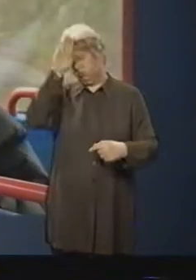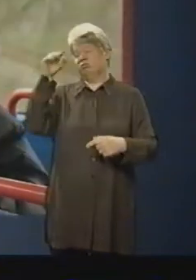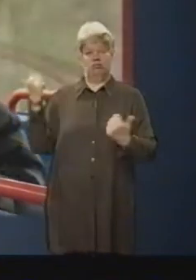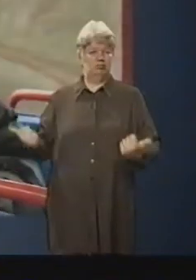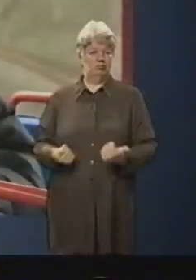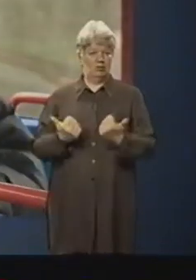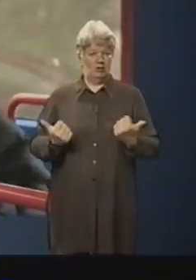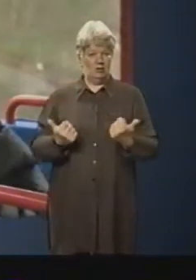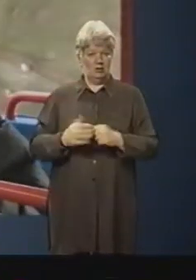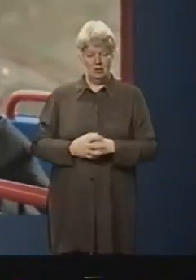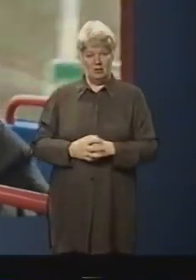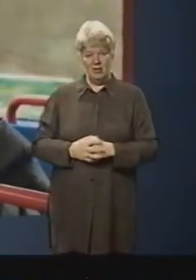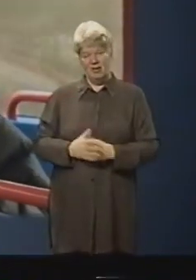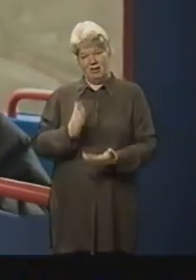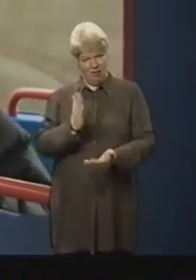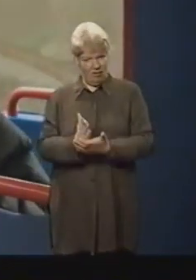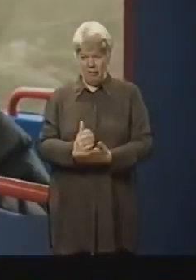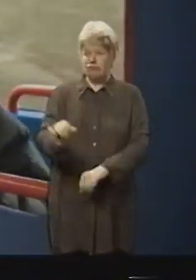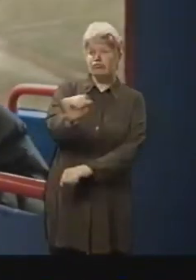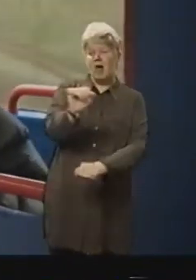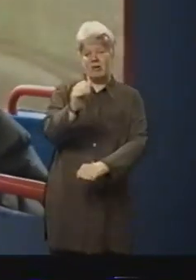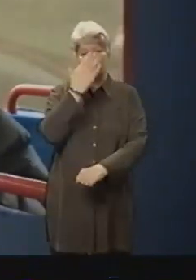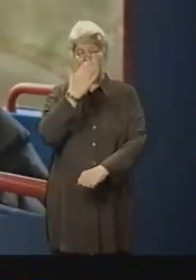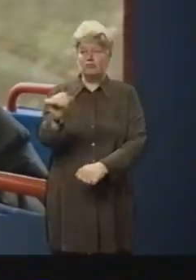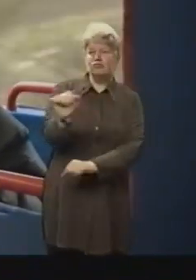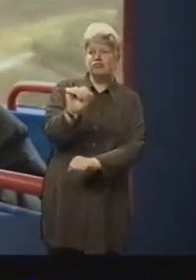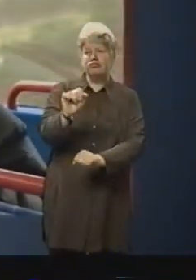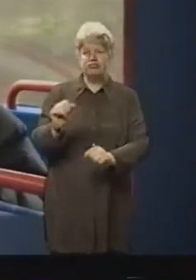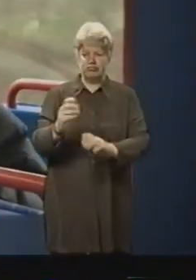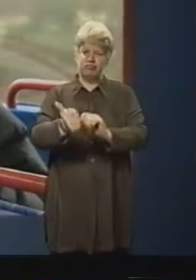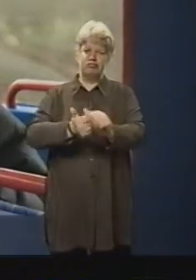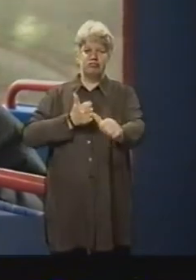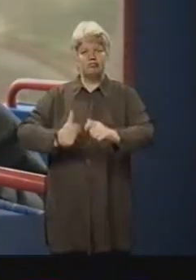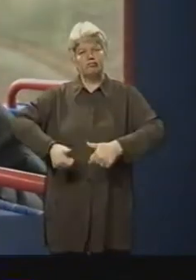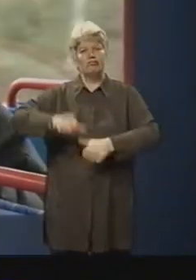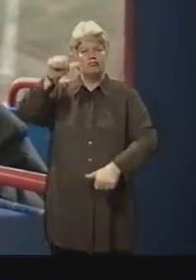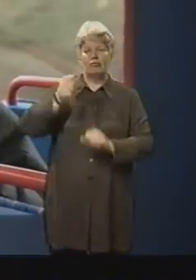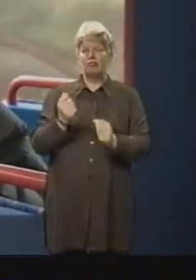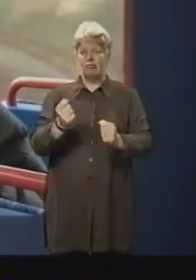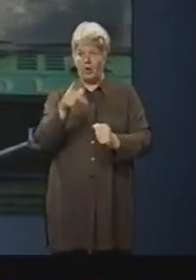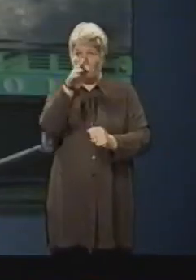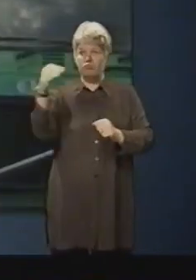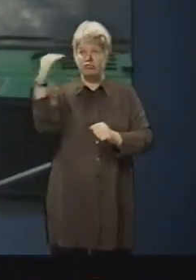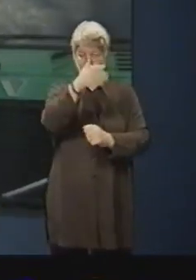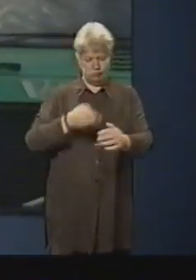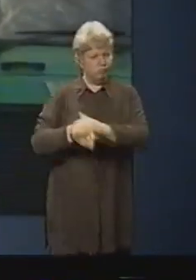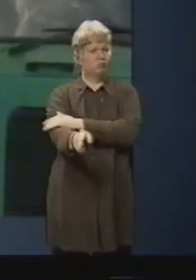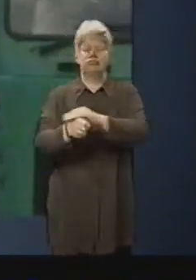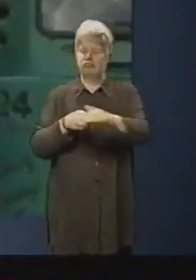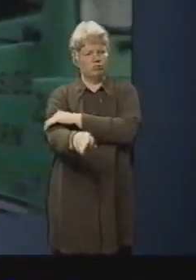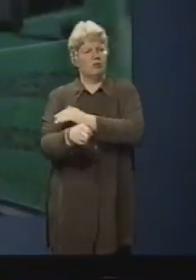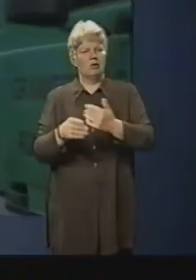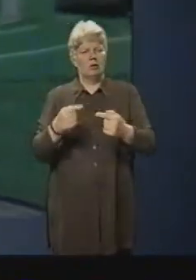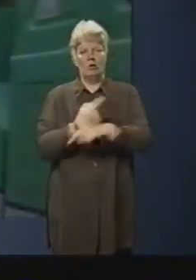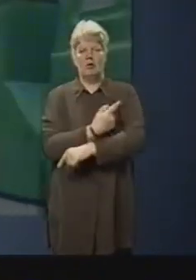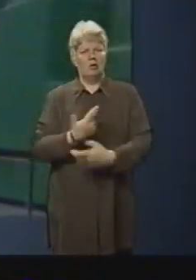sadly it is surprisingly easy for the drivers of any high vehicle to come across a bridge that's too low. It's a classic